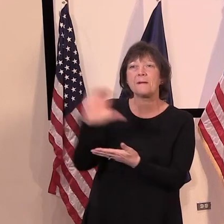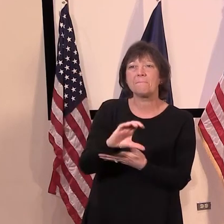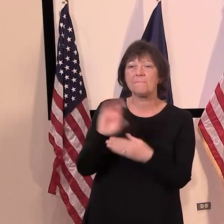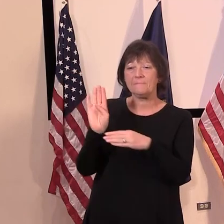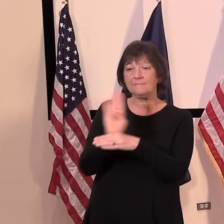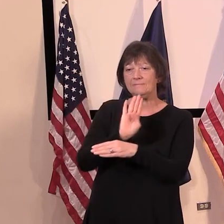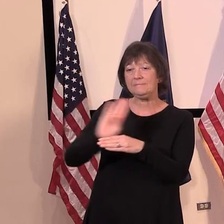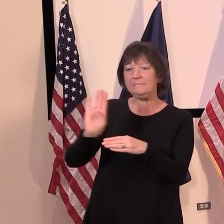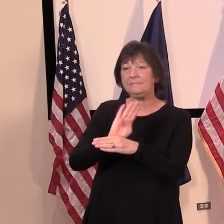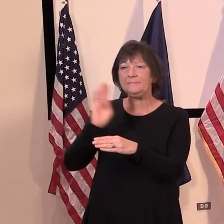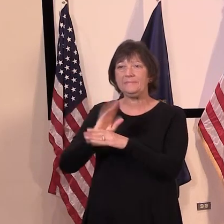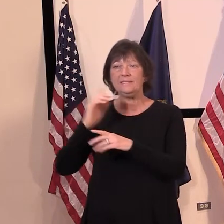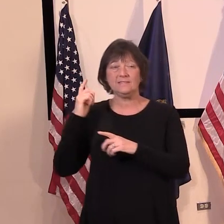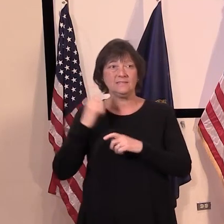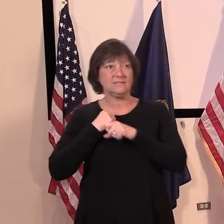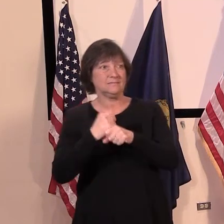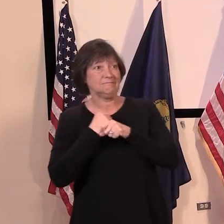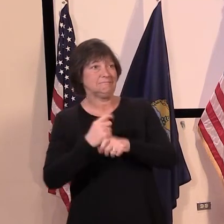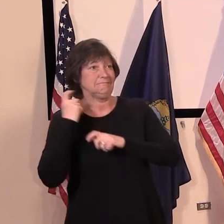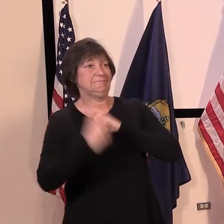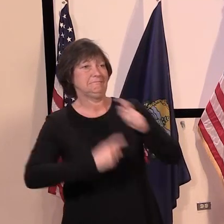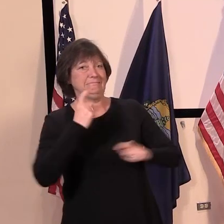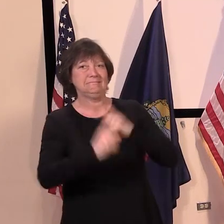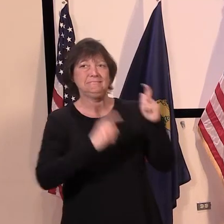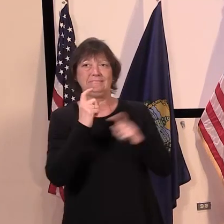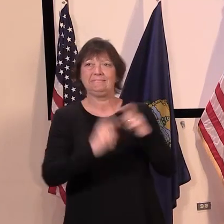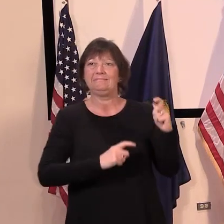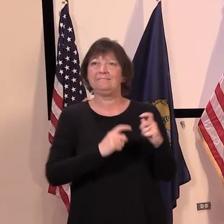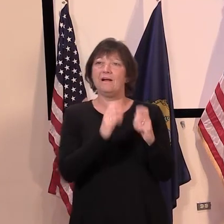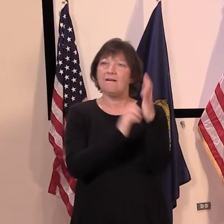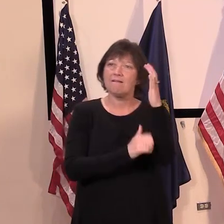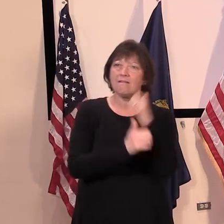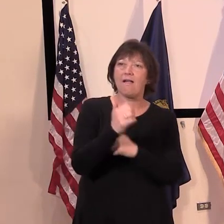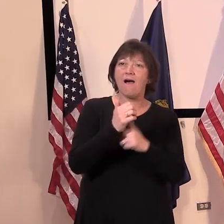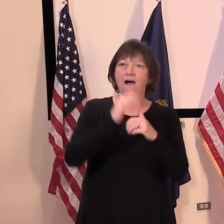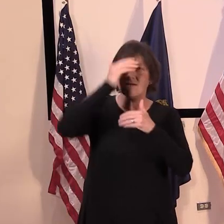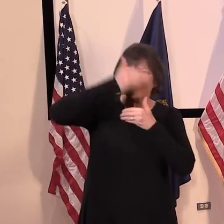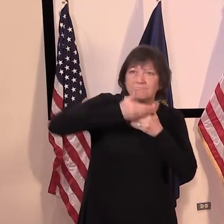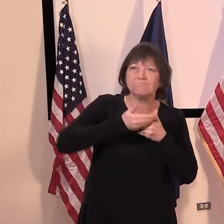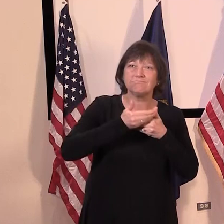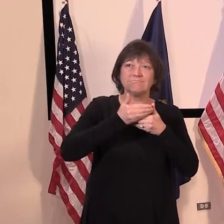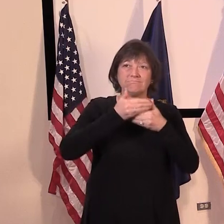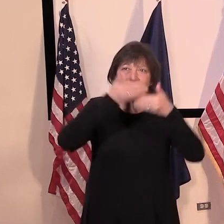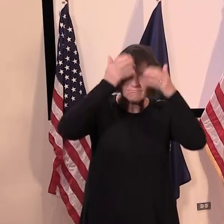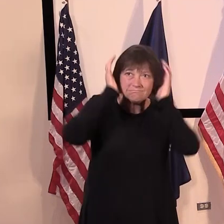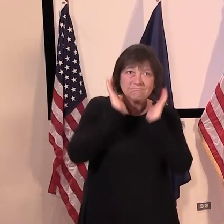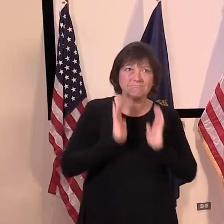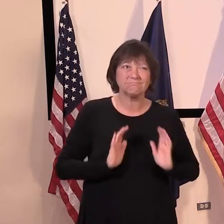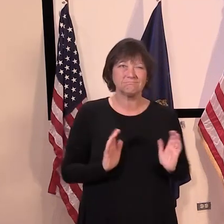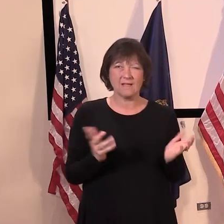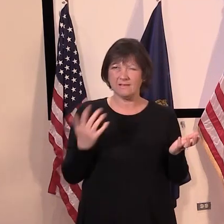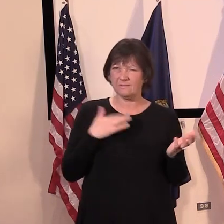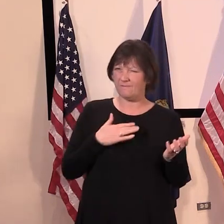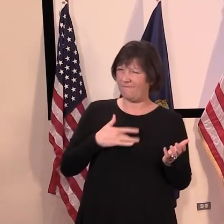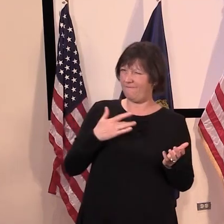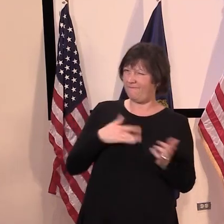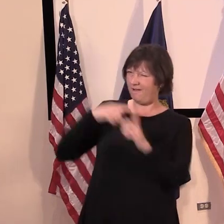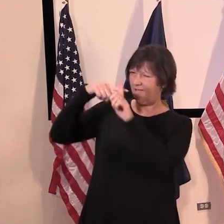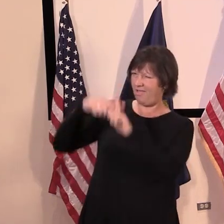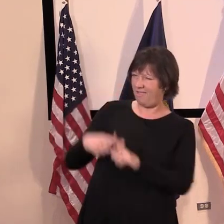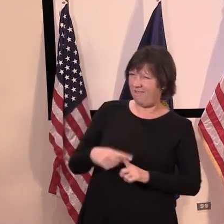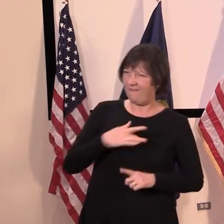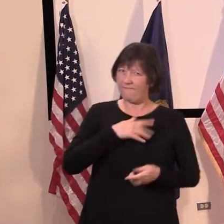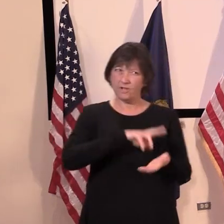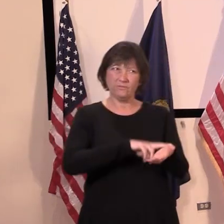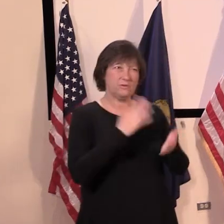turn over PPE. So there seems to be a disconnect here that I, I don't understand. And, uh, I'm wondering